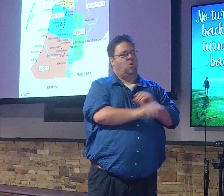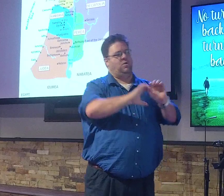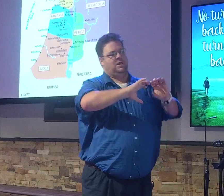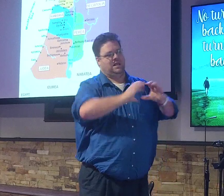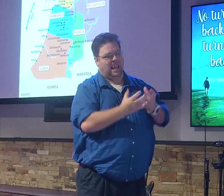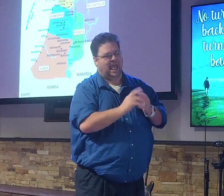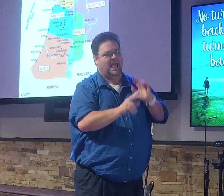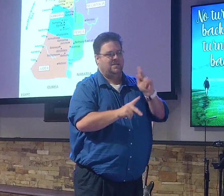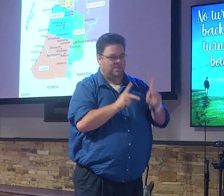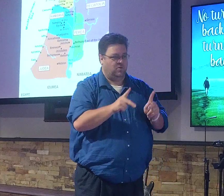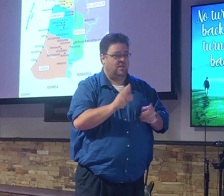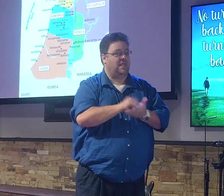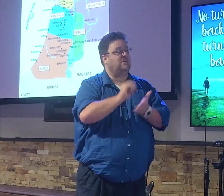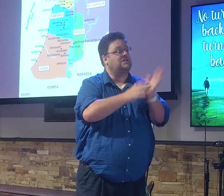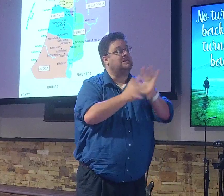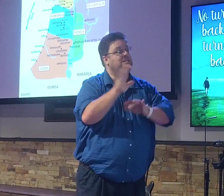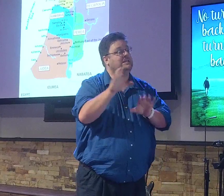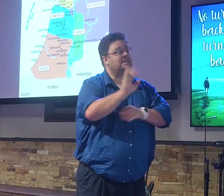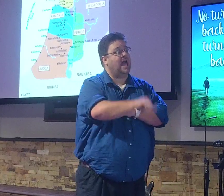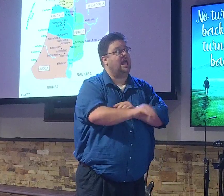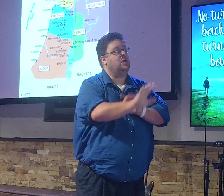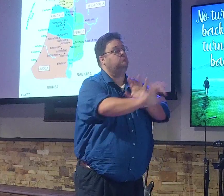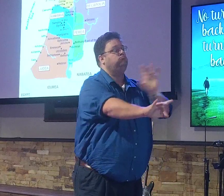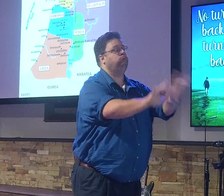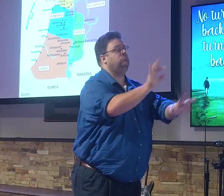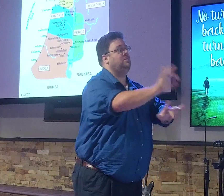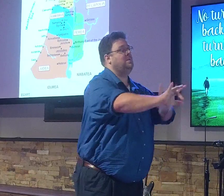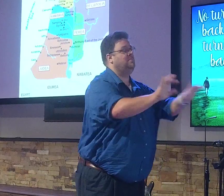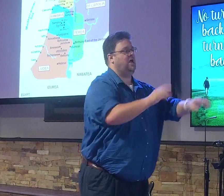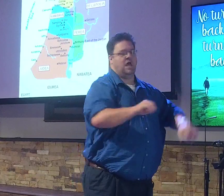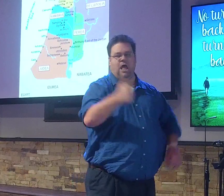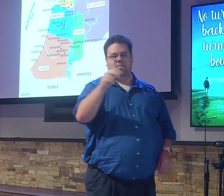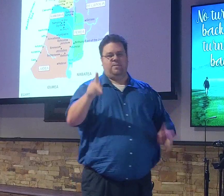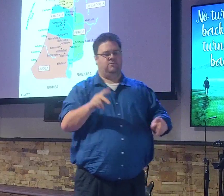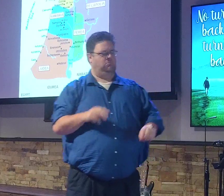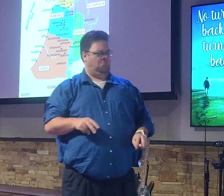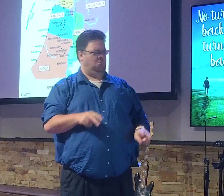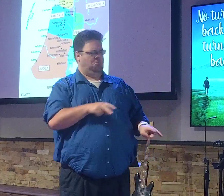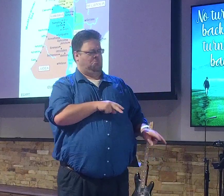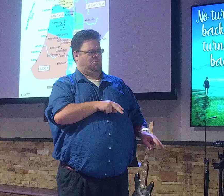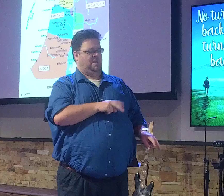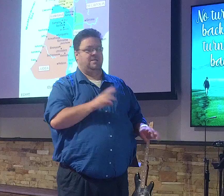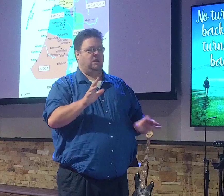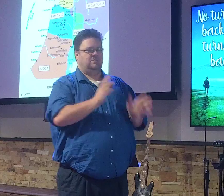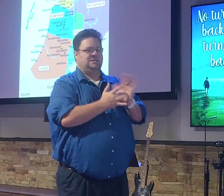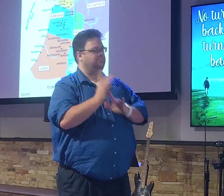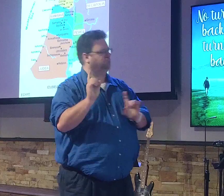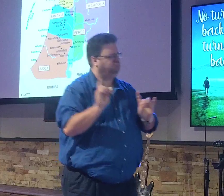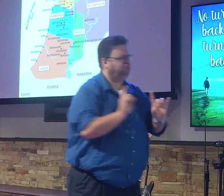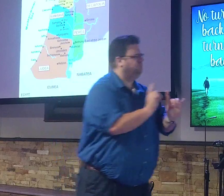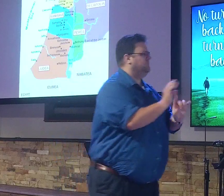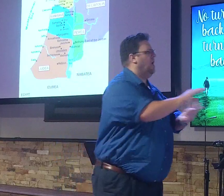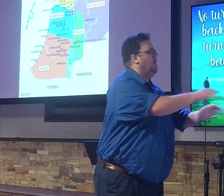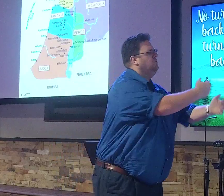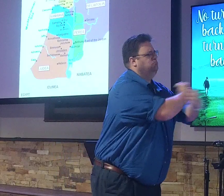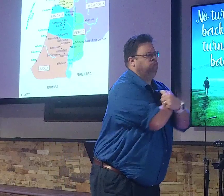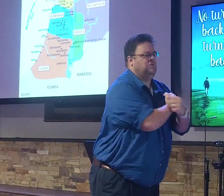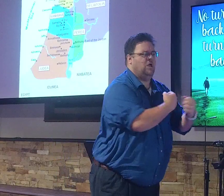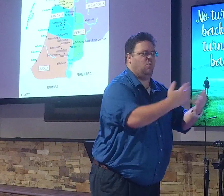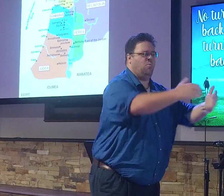Jesus. He reached out to people that other people looked down on. He would reach out to them, and he would embrace them and welcome them.